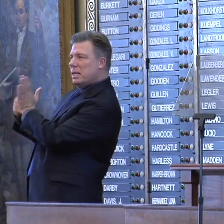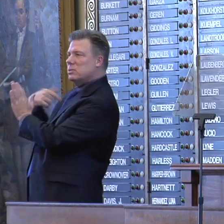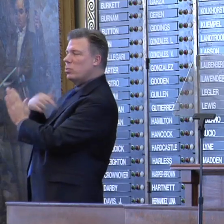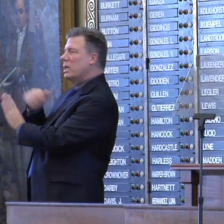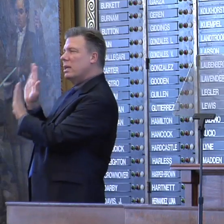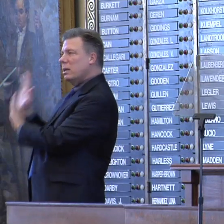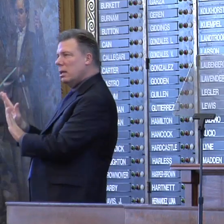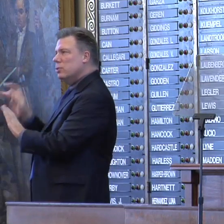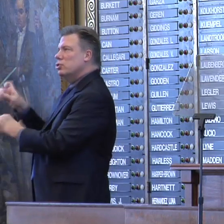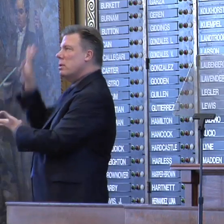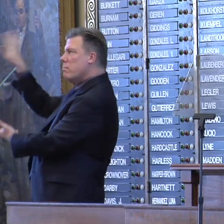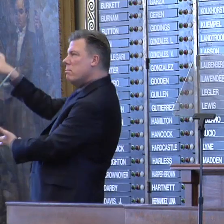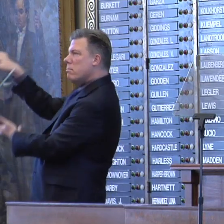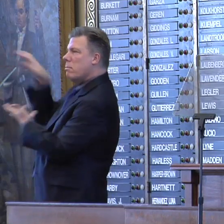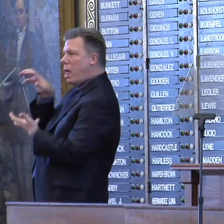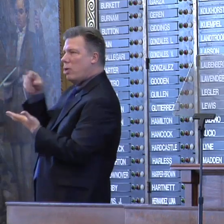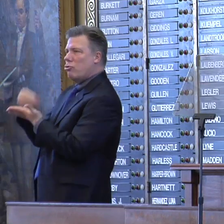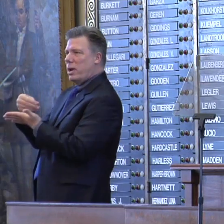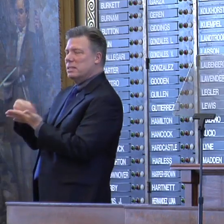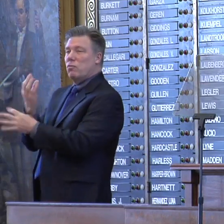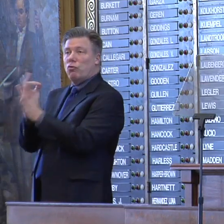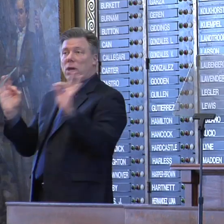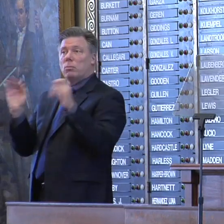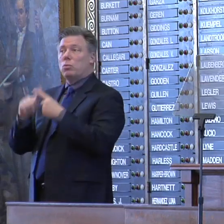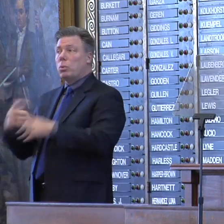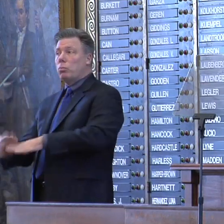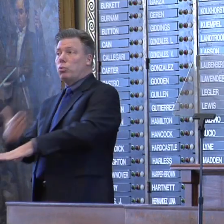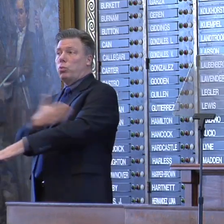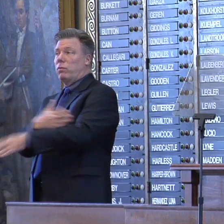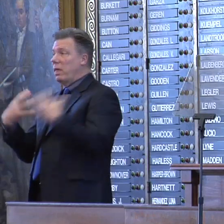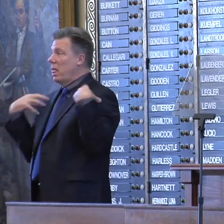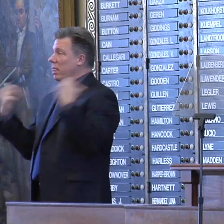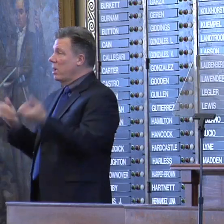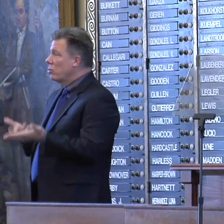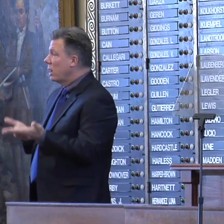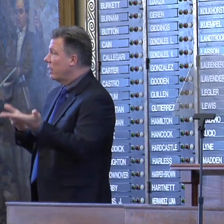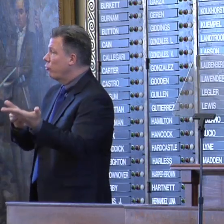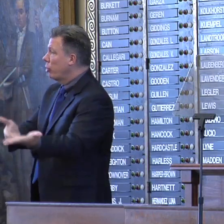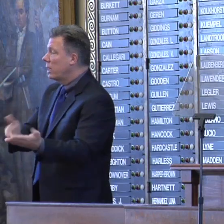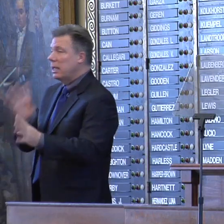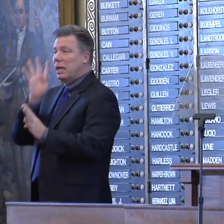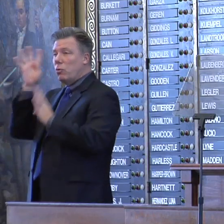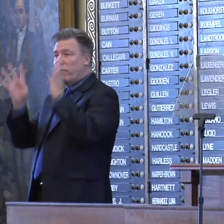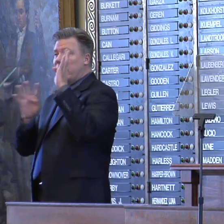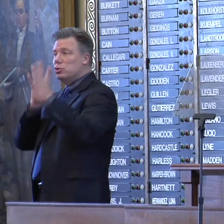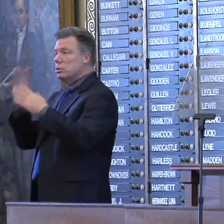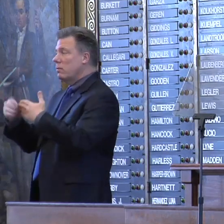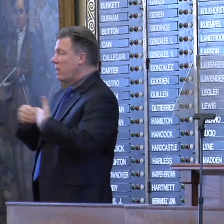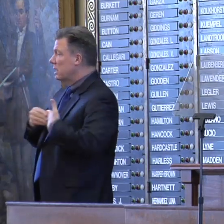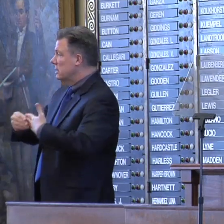grants, the freedom to improve healthcare delivery, innovation, flexibility, local input